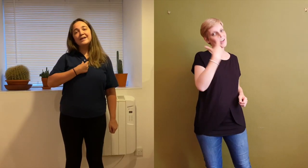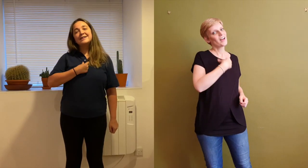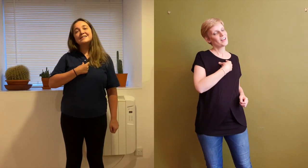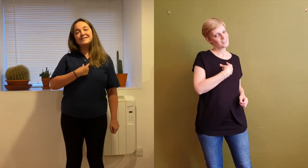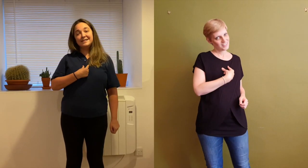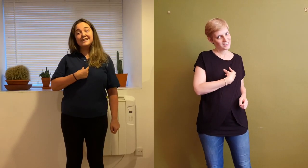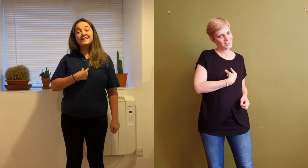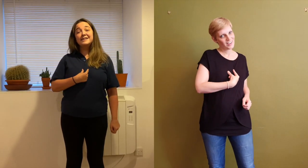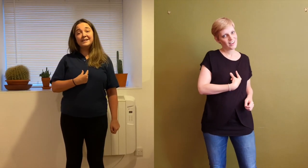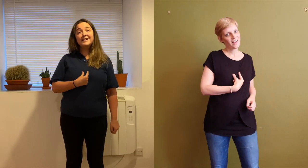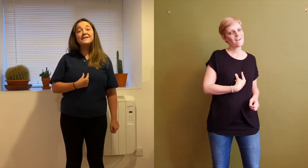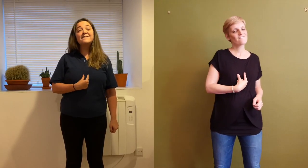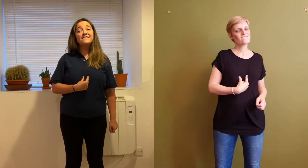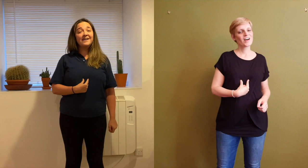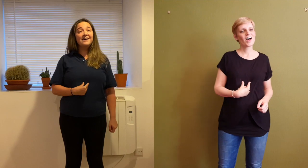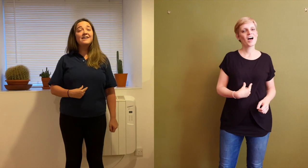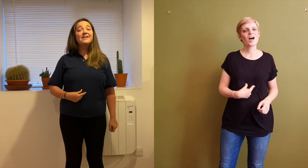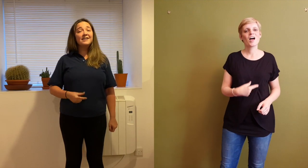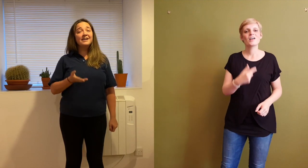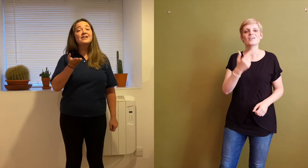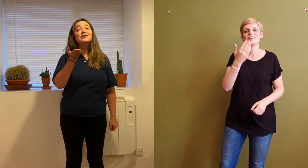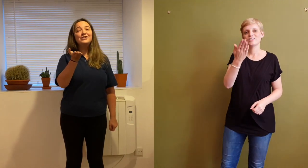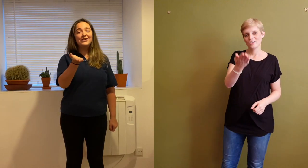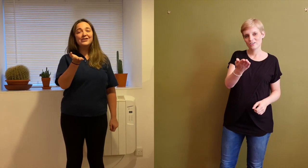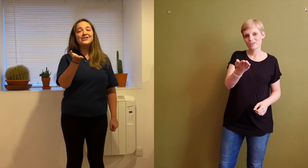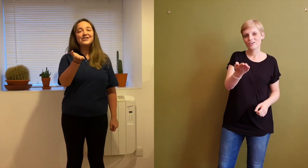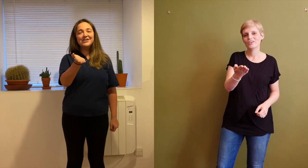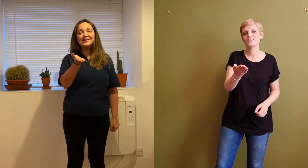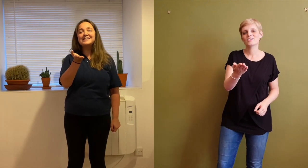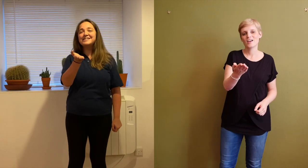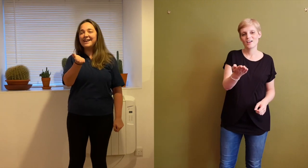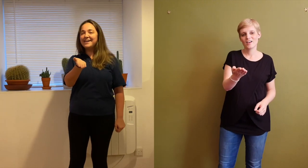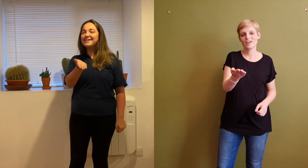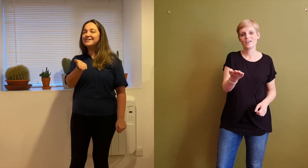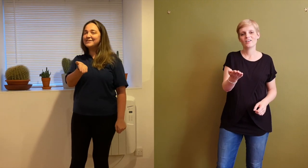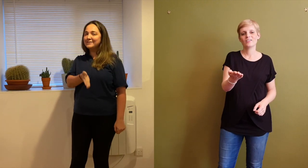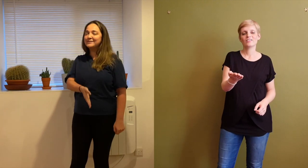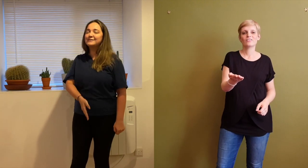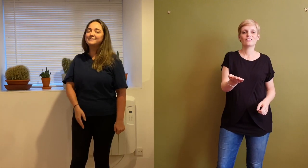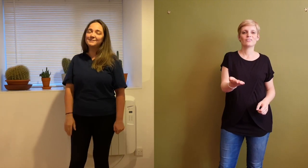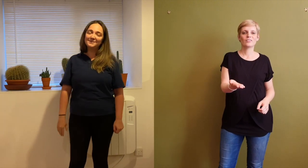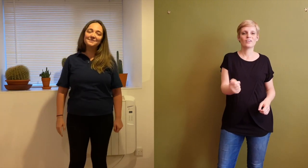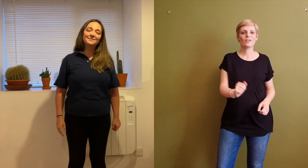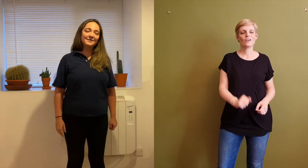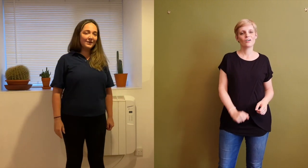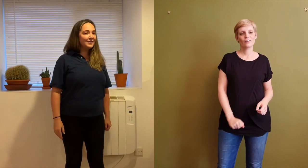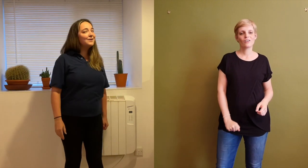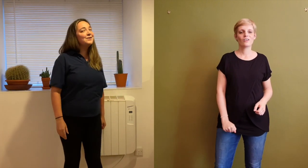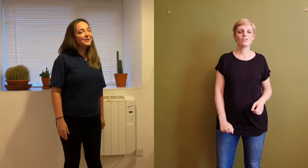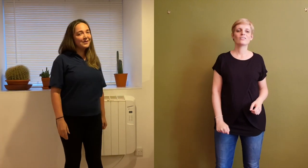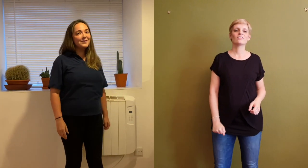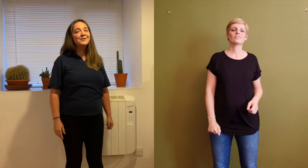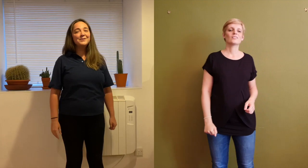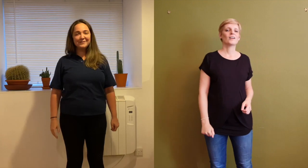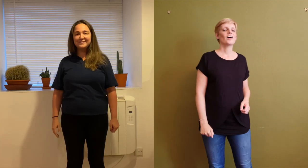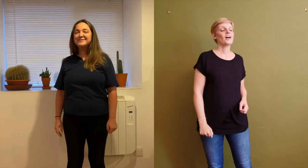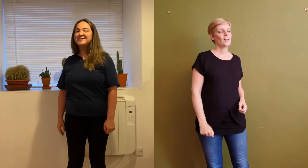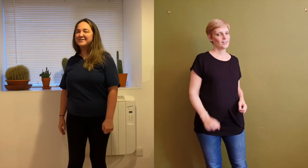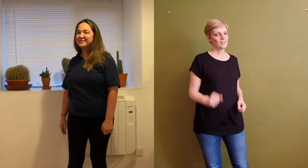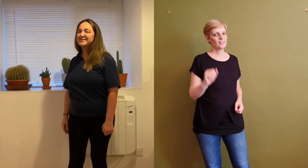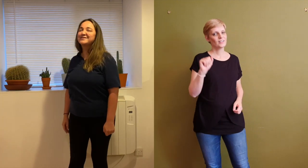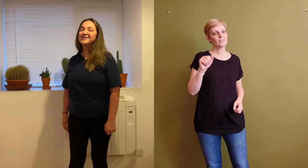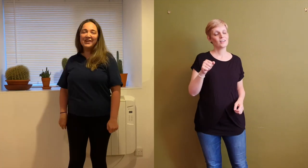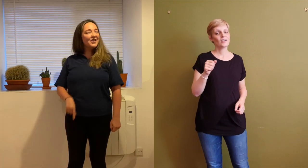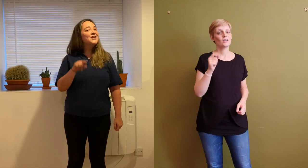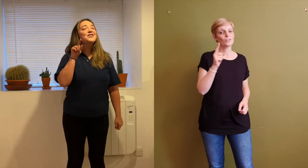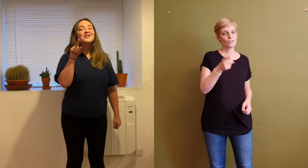You define yourself Oh, yeah